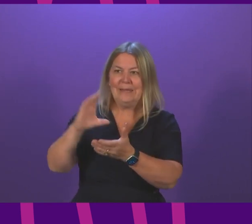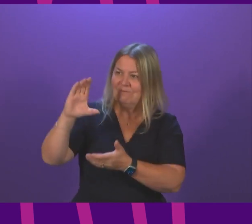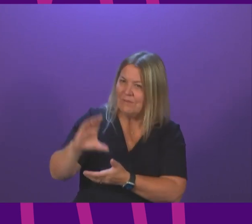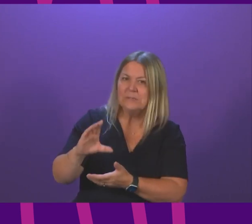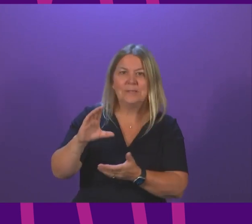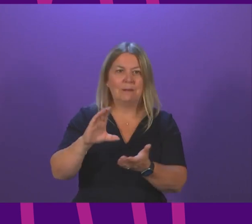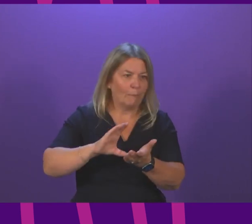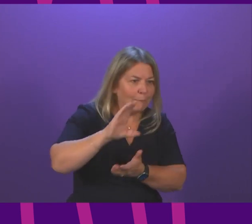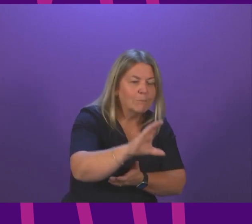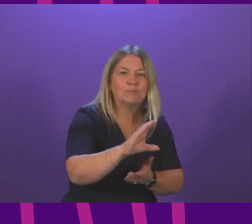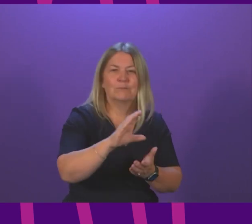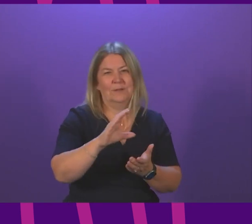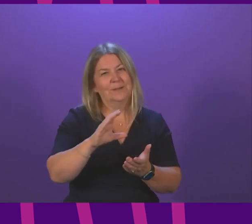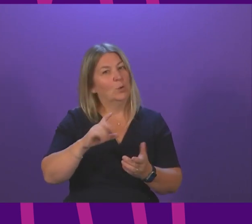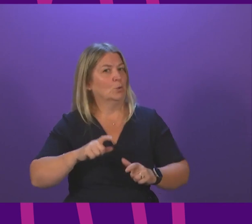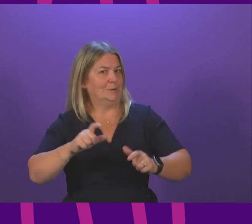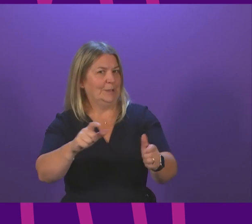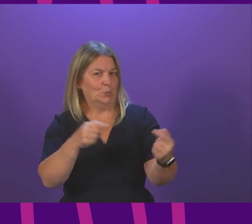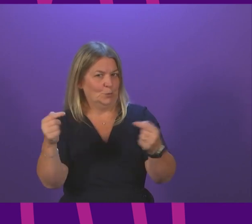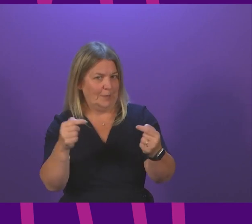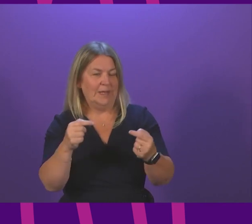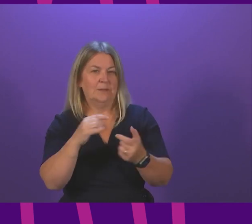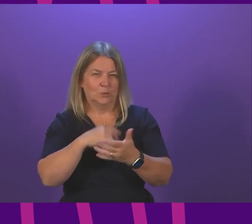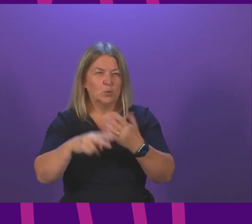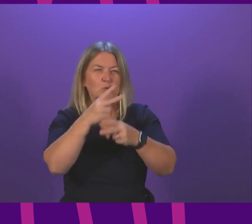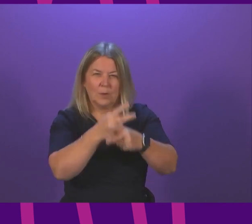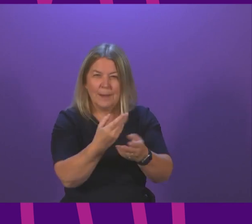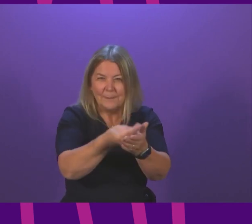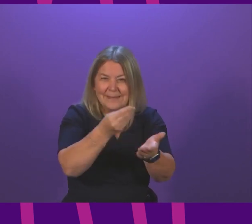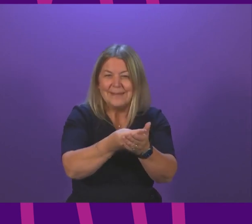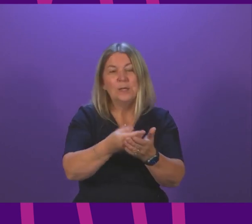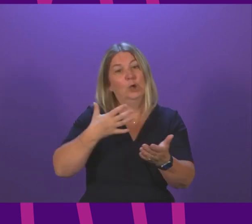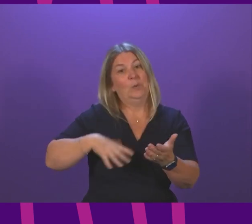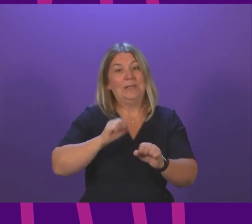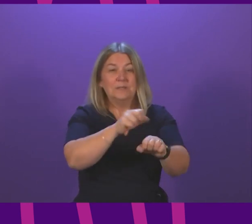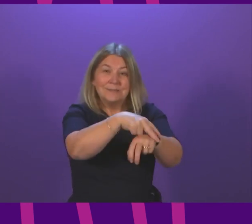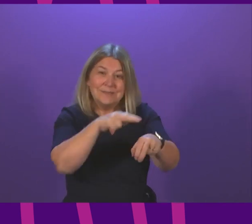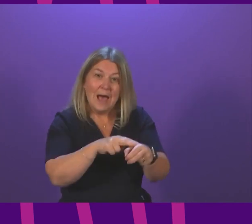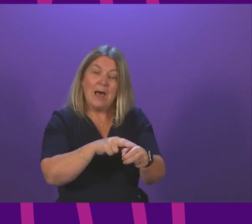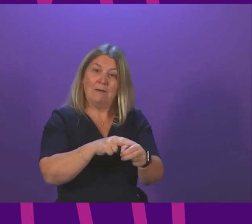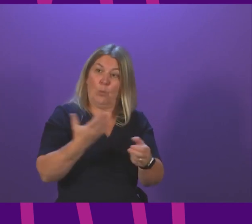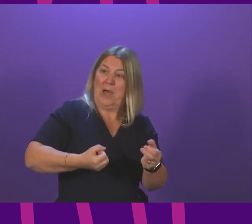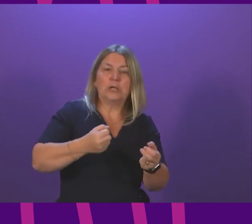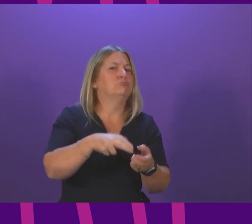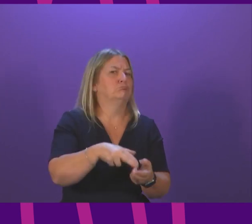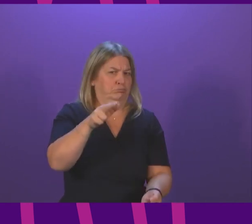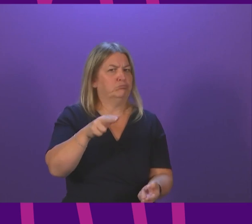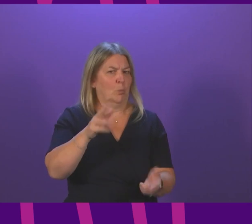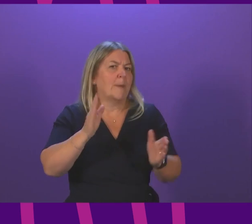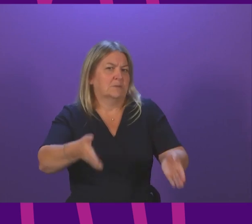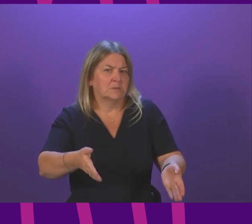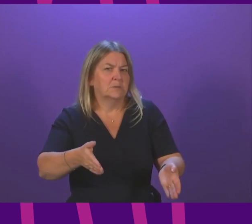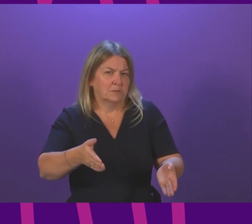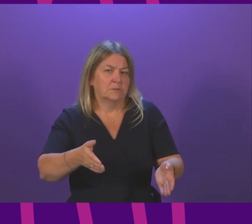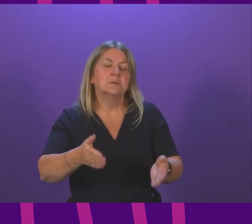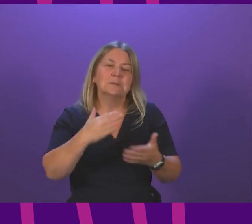it's important that we do that I think there is a recognised need to drive up the pay and conditions of the social care workforce which is part of our national care service